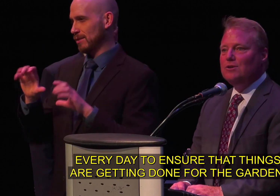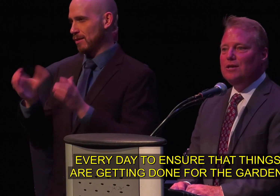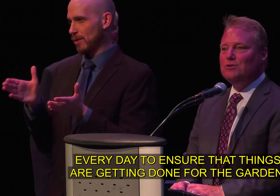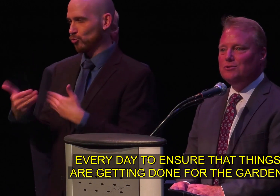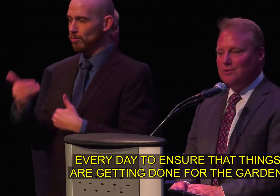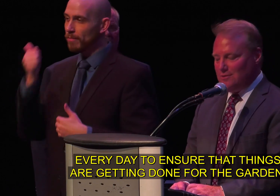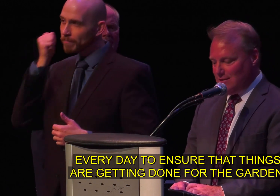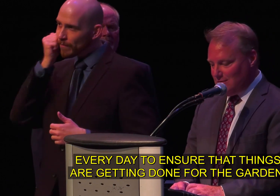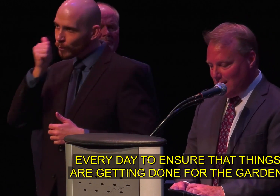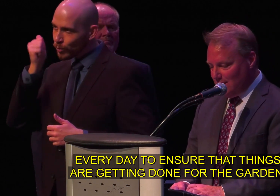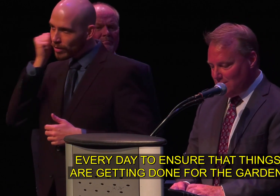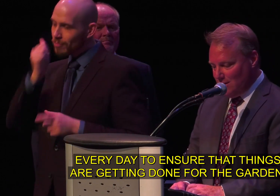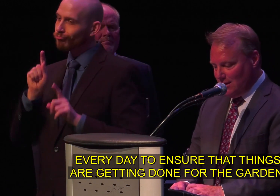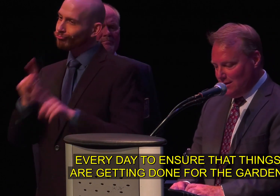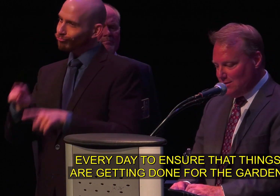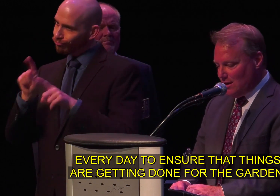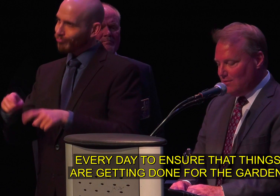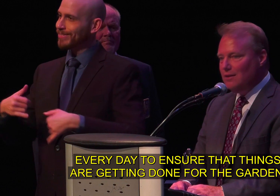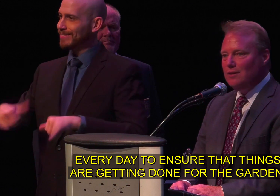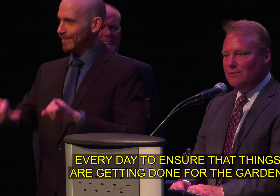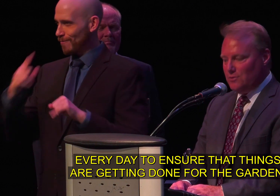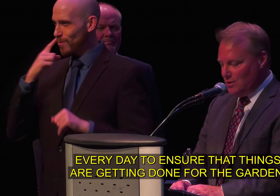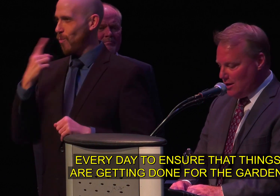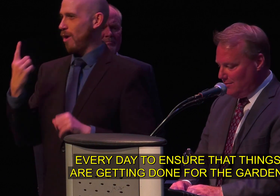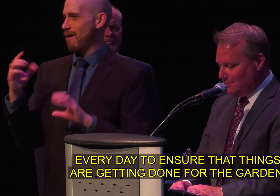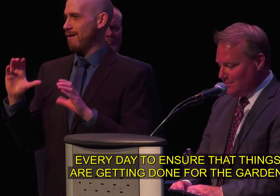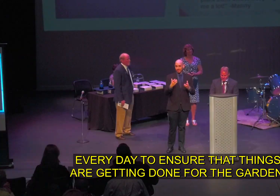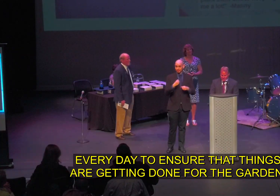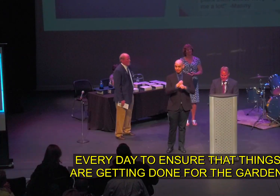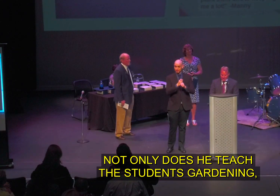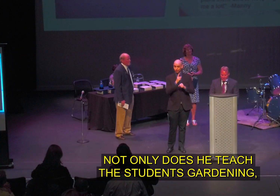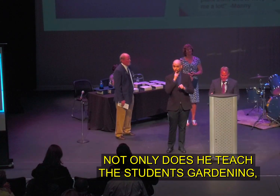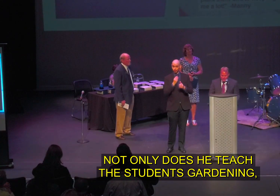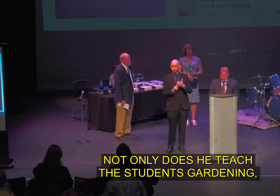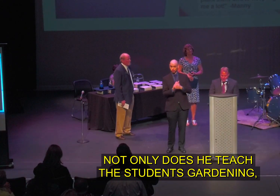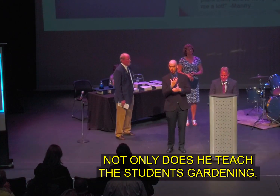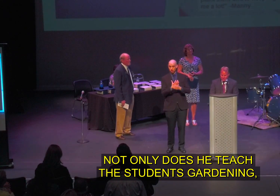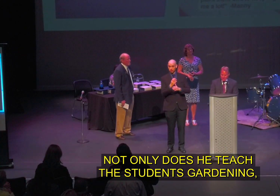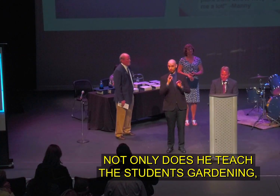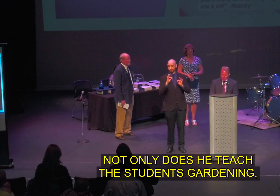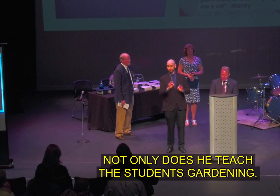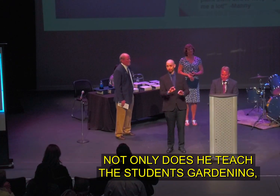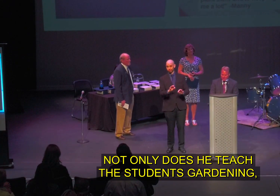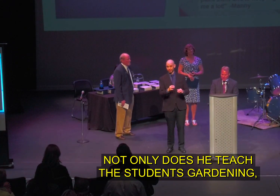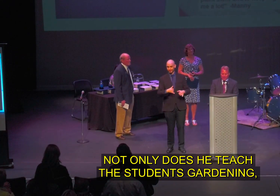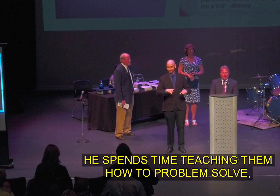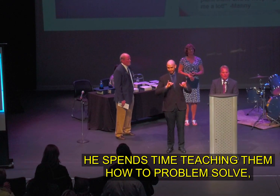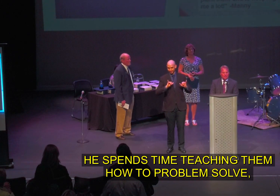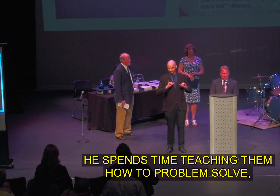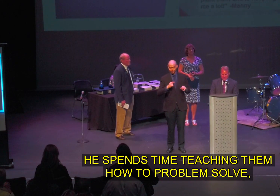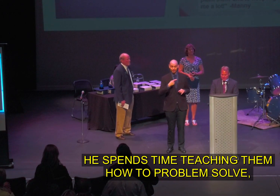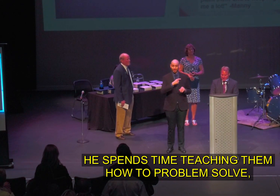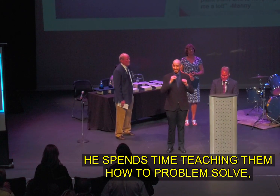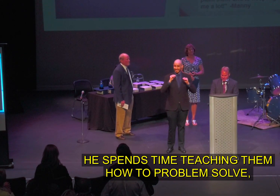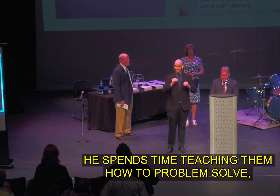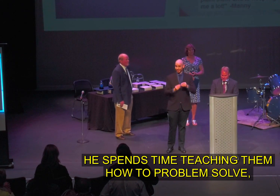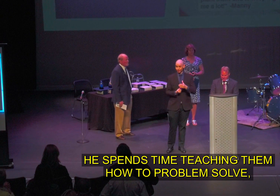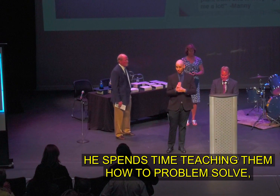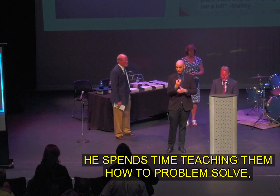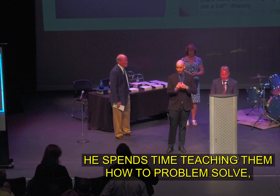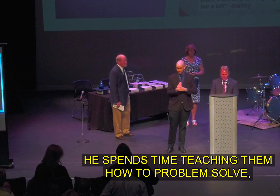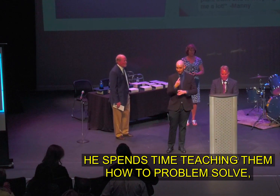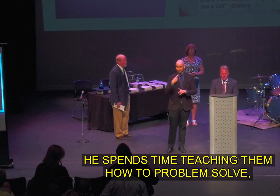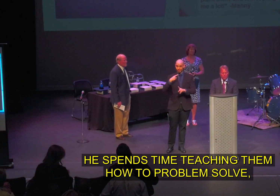day to ensure that things are getting done for the garden not only does he teach the students gardening he spends time